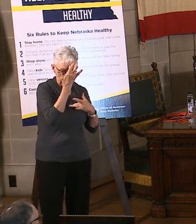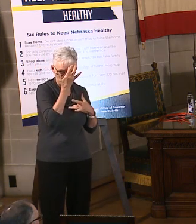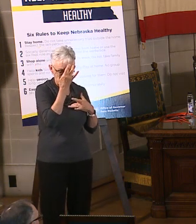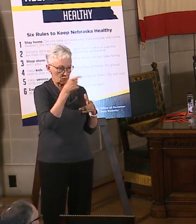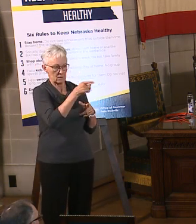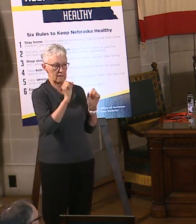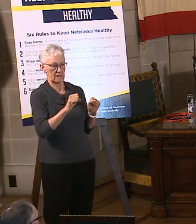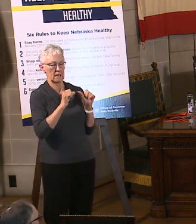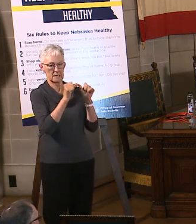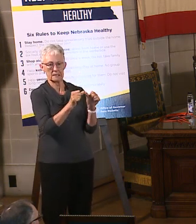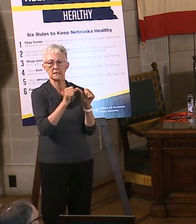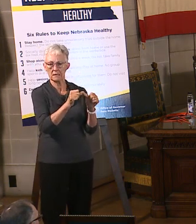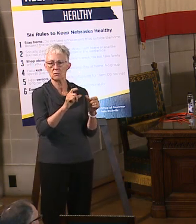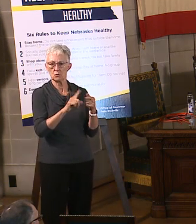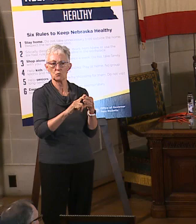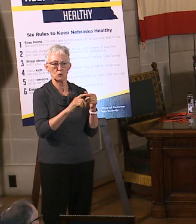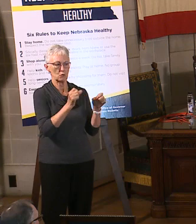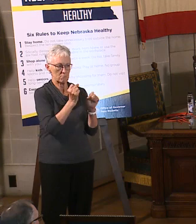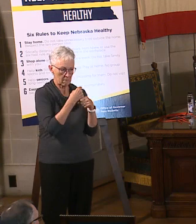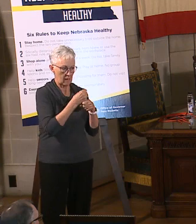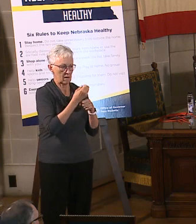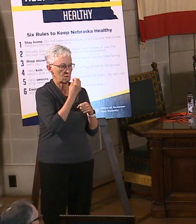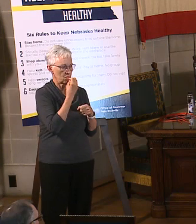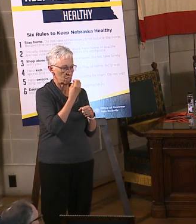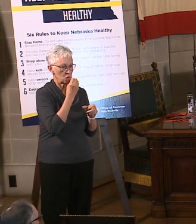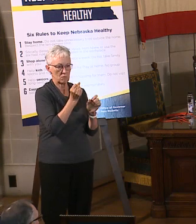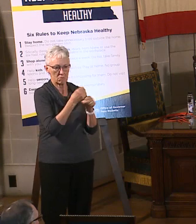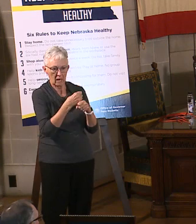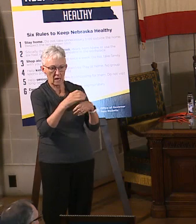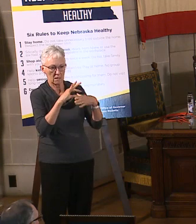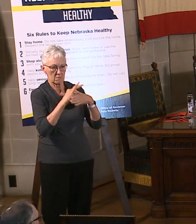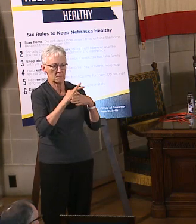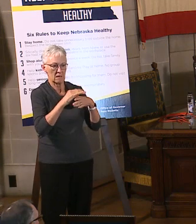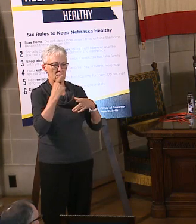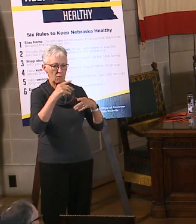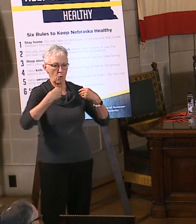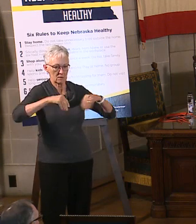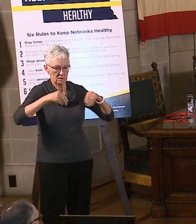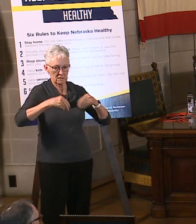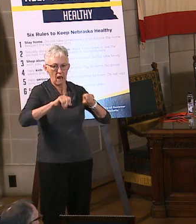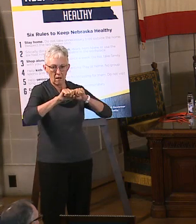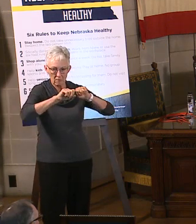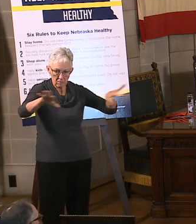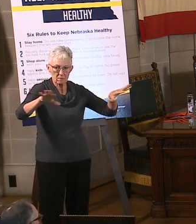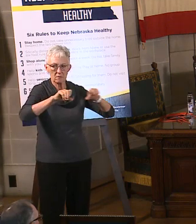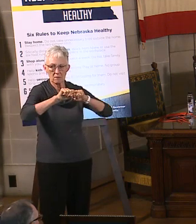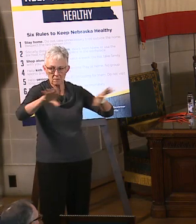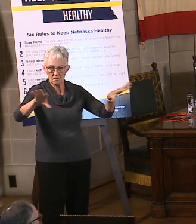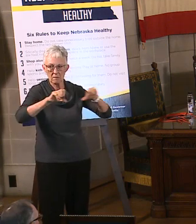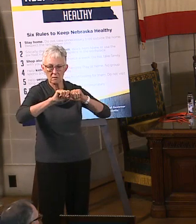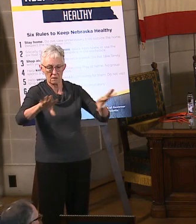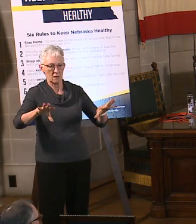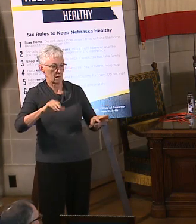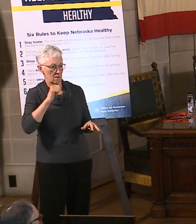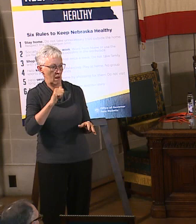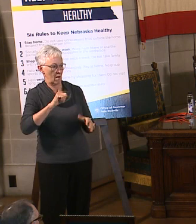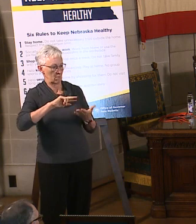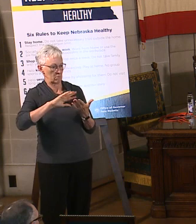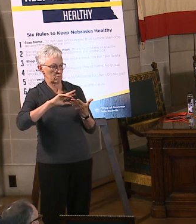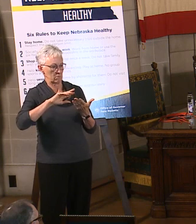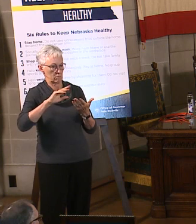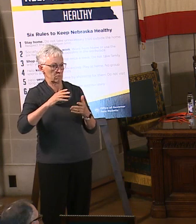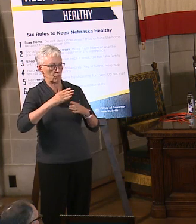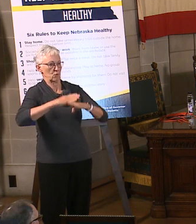environment where it's very difficult to socially distance in those facilities. So again, part of our overall effort work with those at-risk